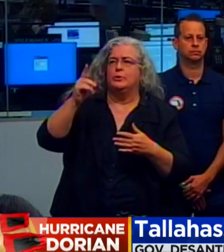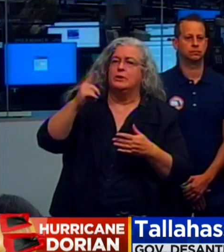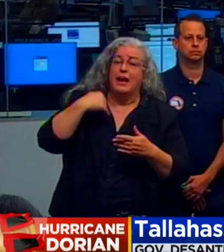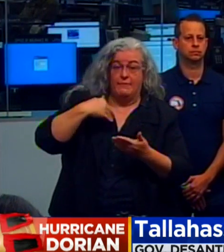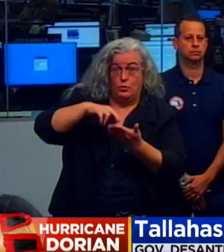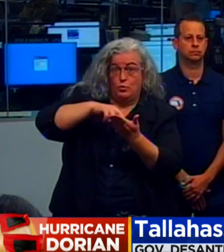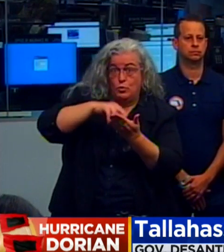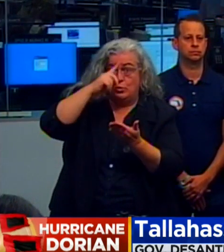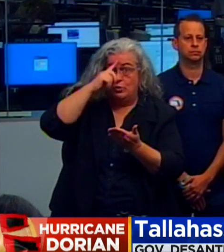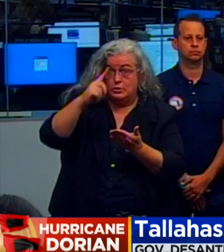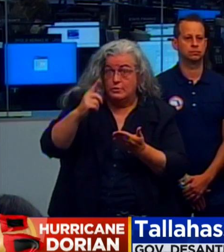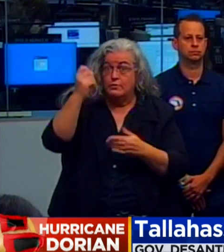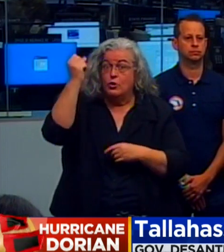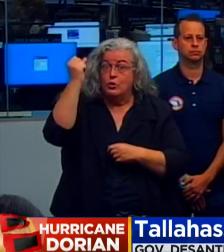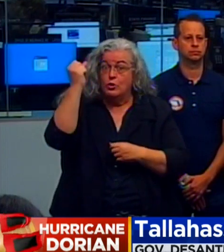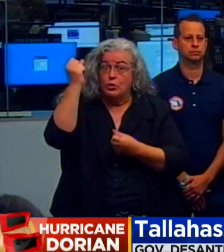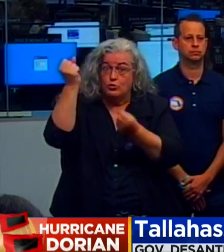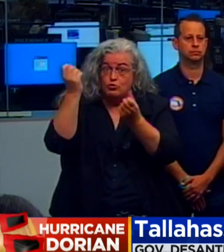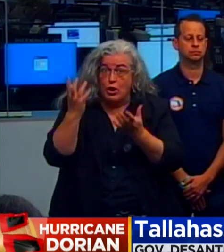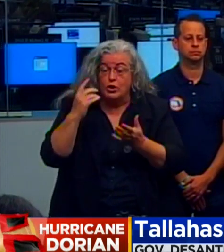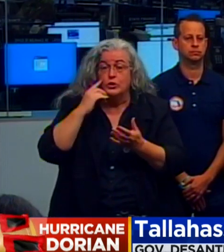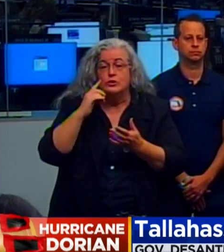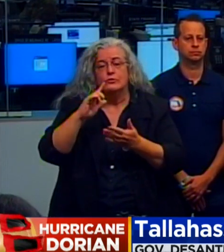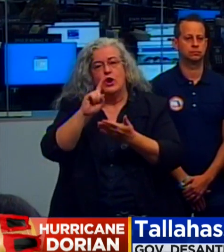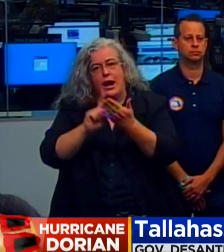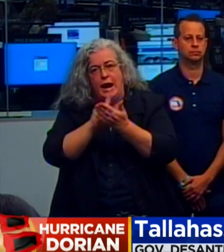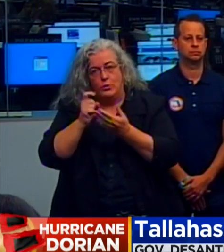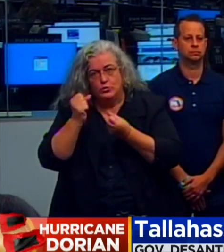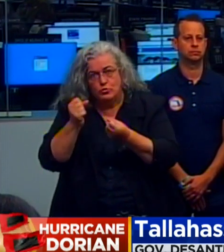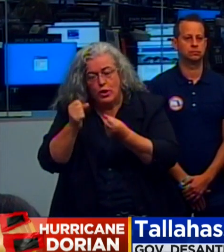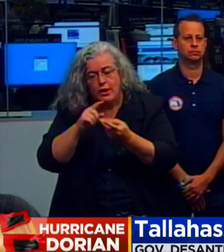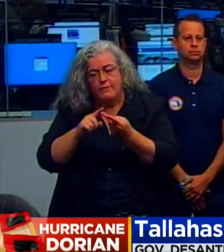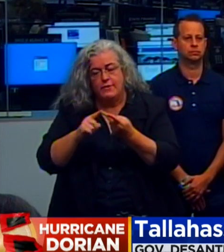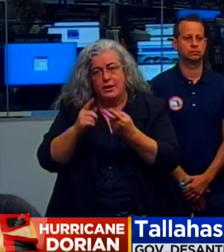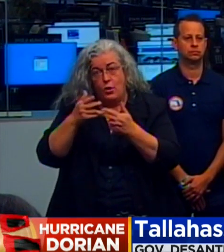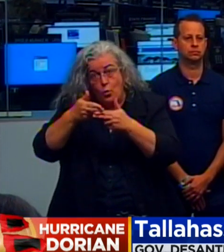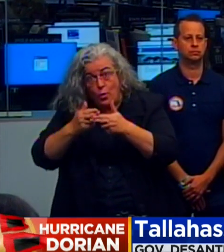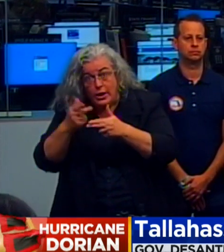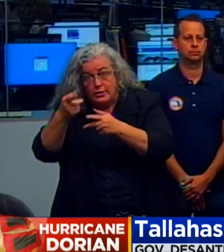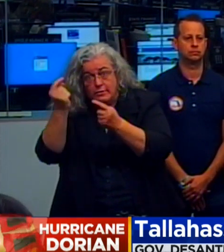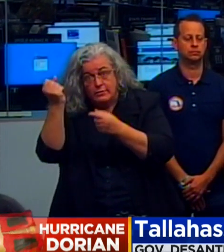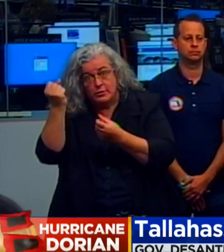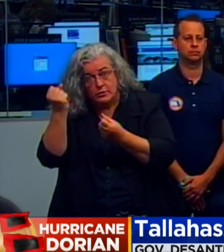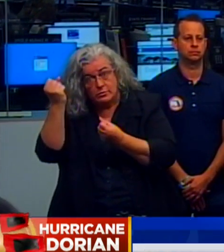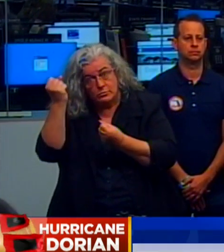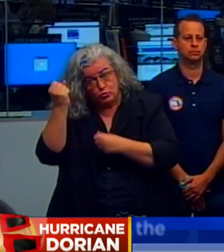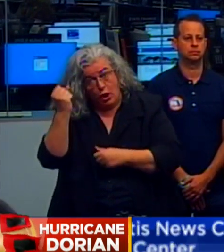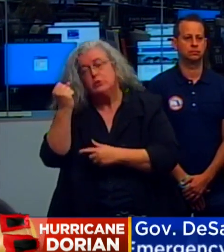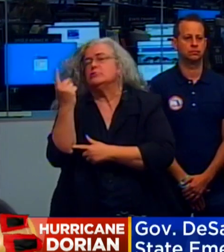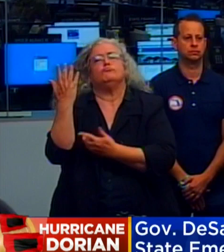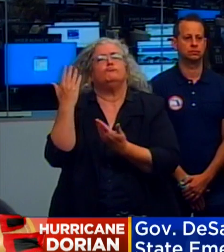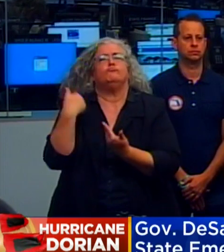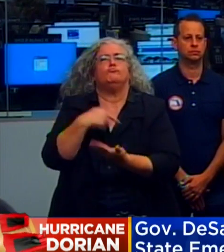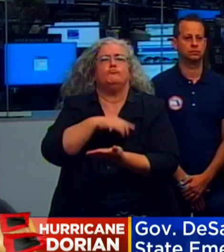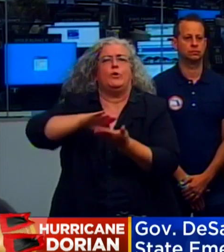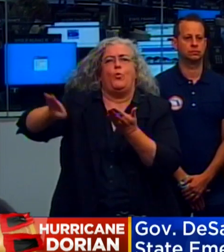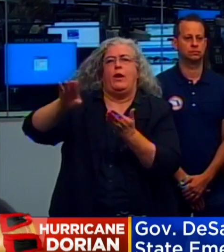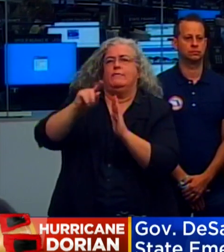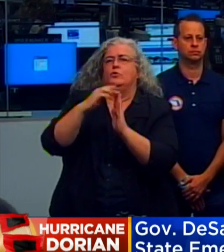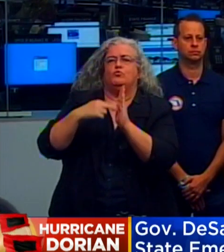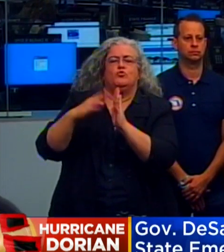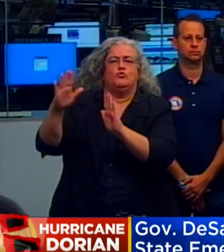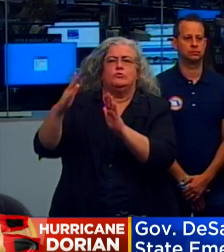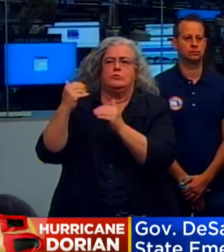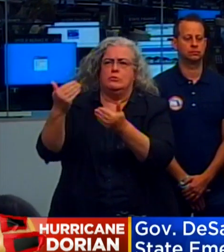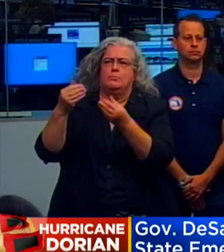trucks so that we can increase the capacity of fuel that's being brought in. We're also going to be, starting today, implementing